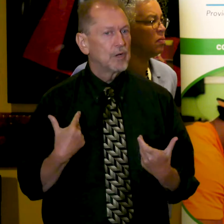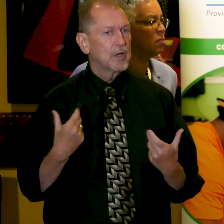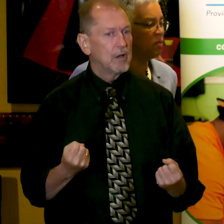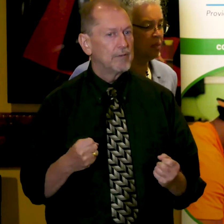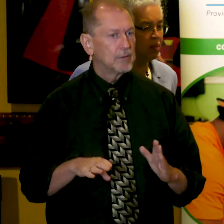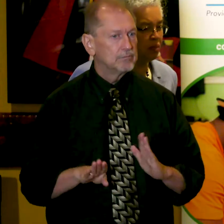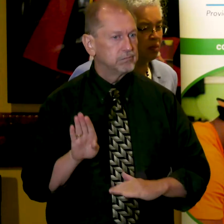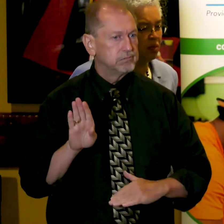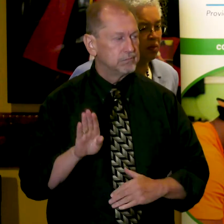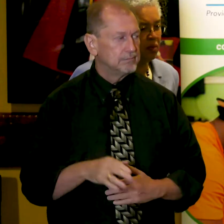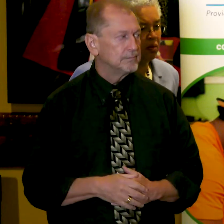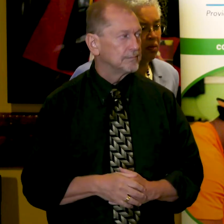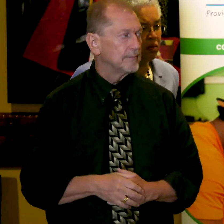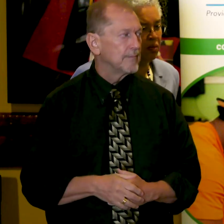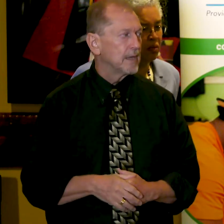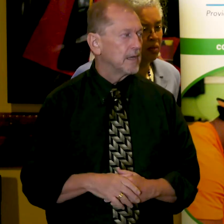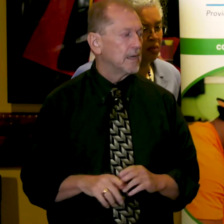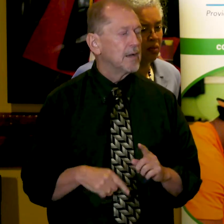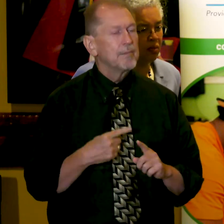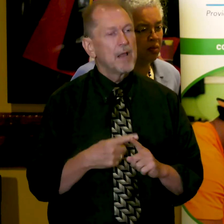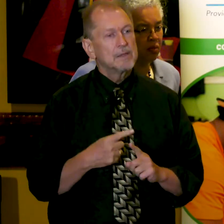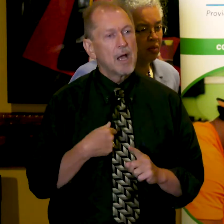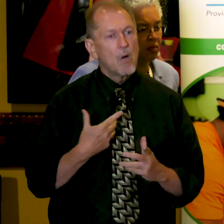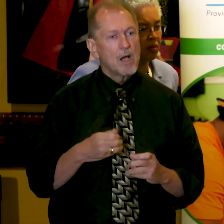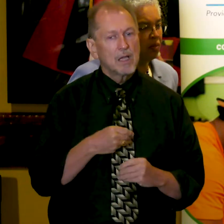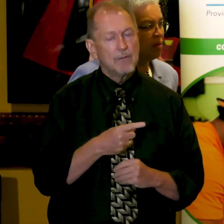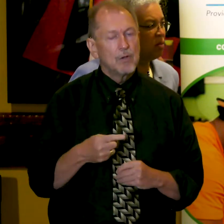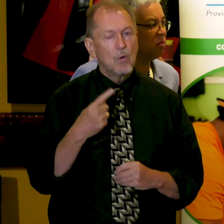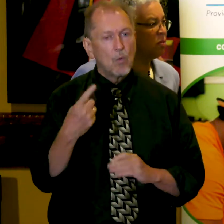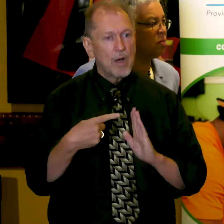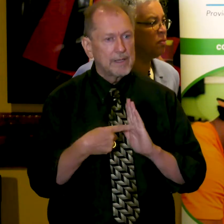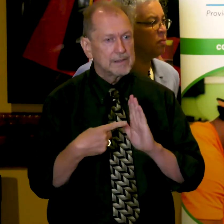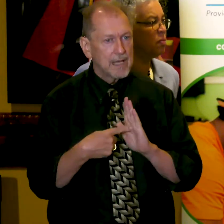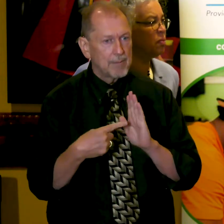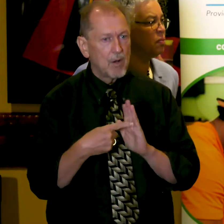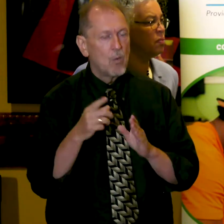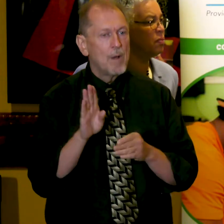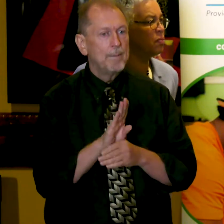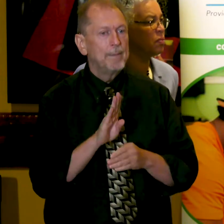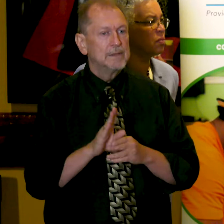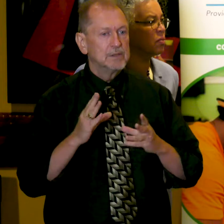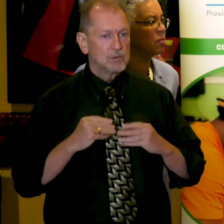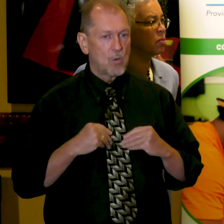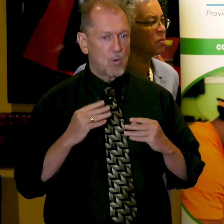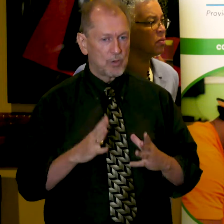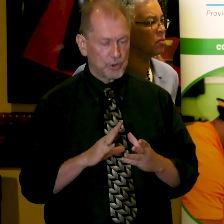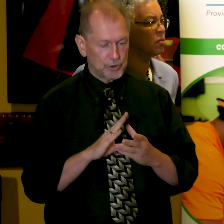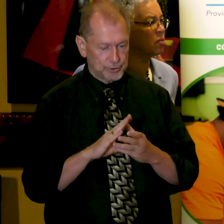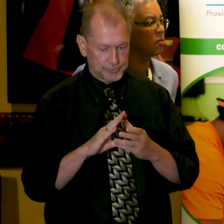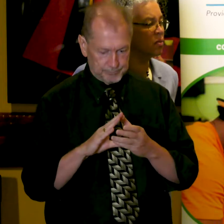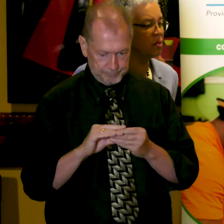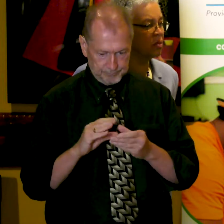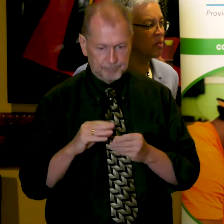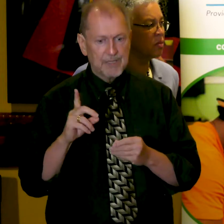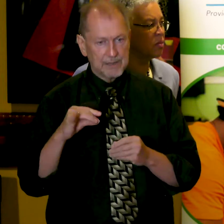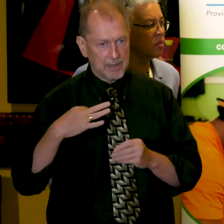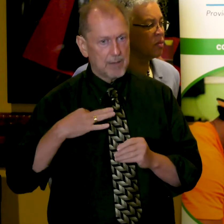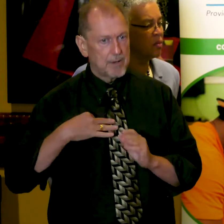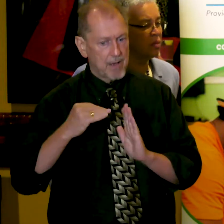I want to end by giving you an example of a business owner who reached out to Hortensia.